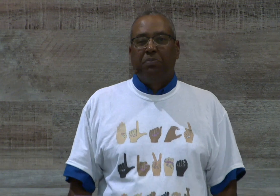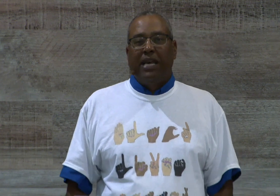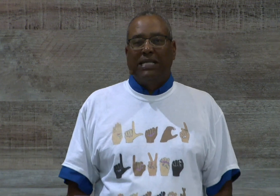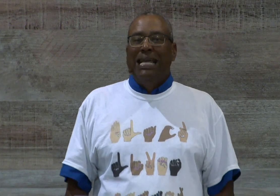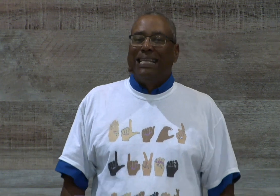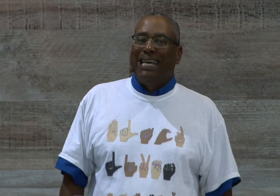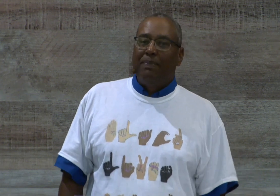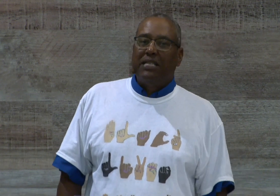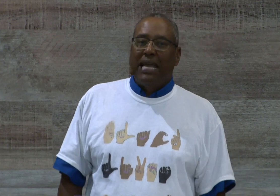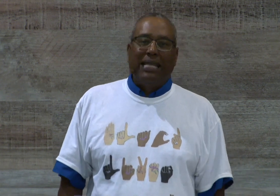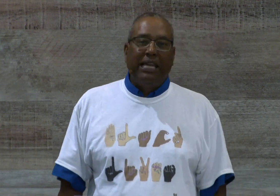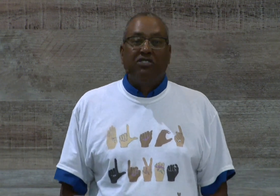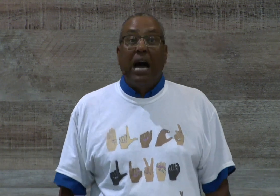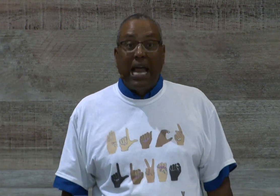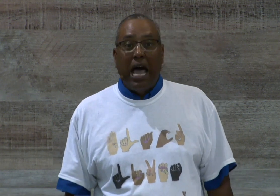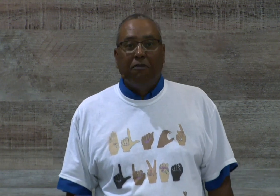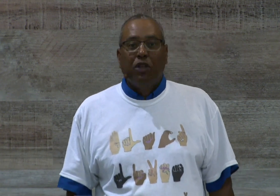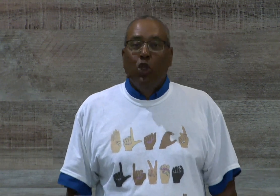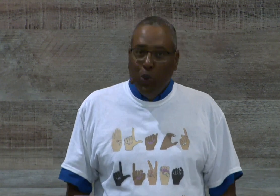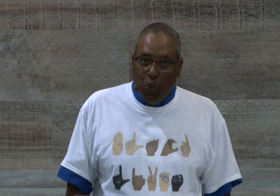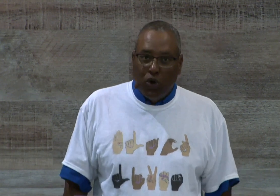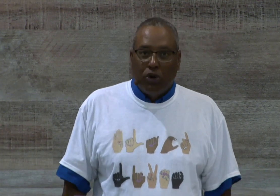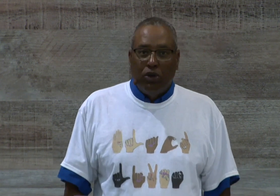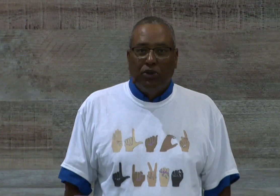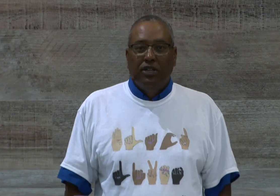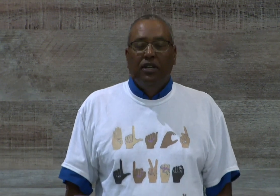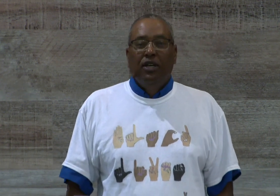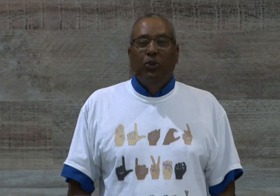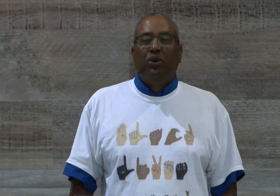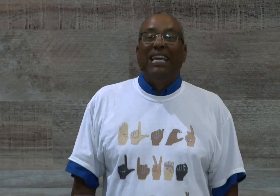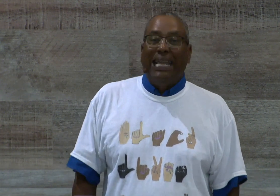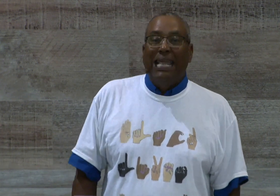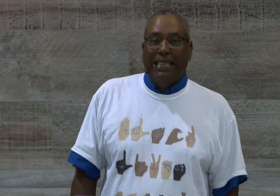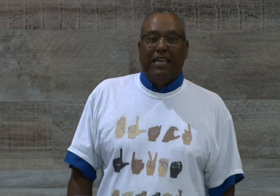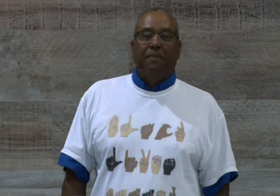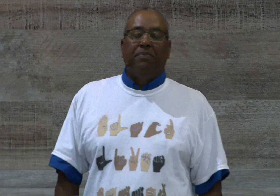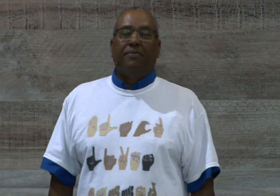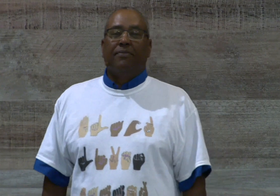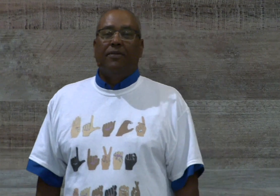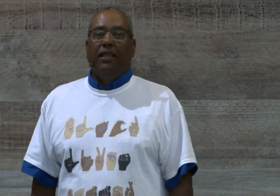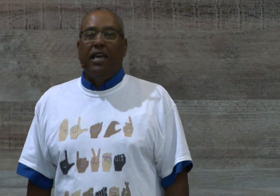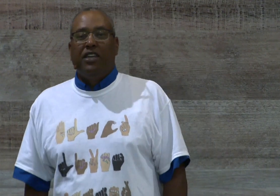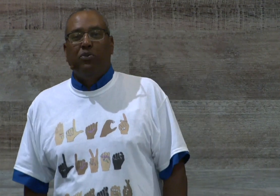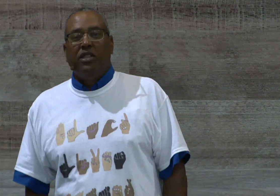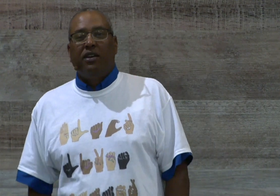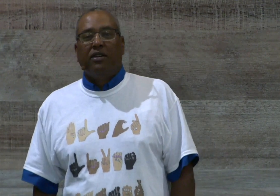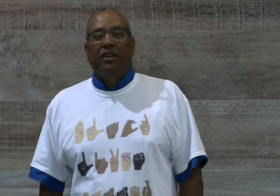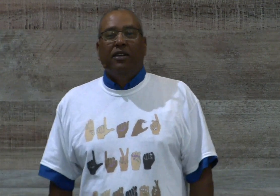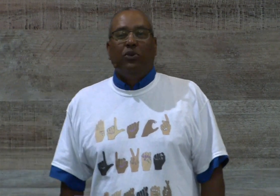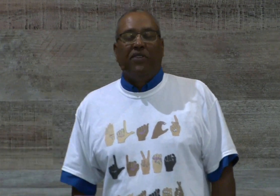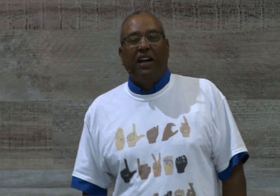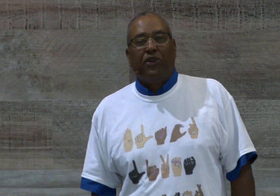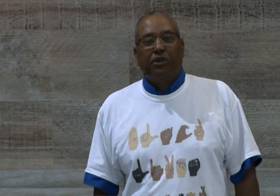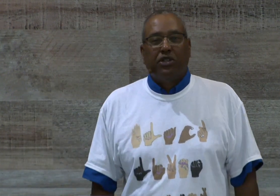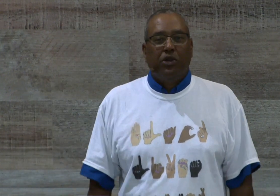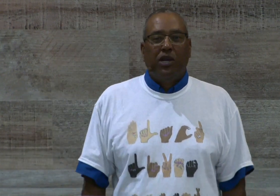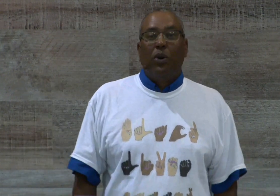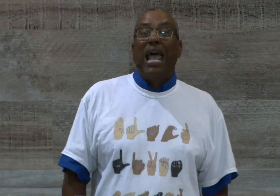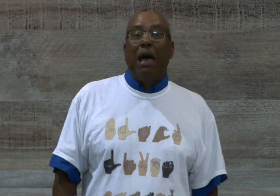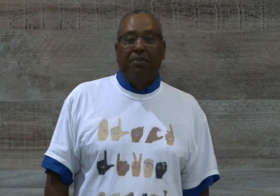place that's headed by Satan and leaves God out. The world will get in them and then when they're 25, 30 years old, you wonder what happened.